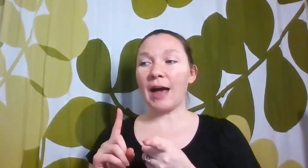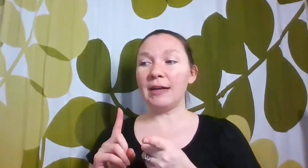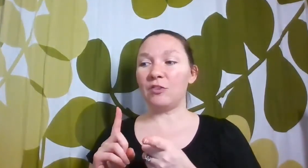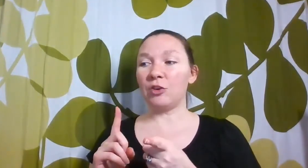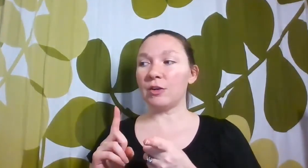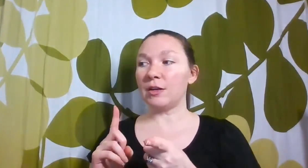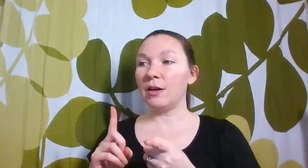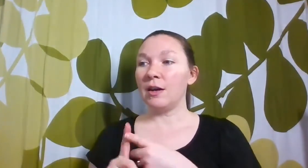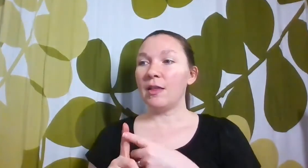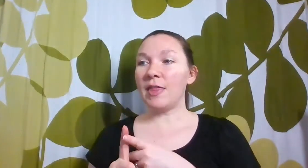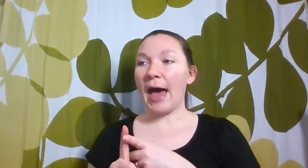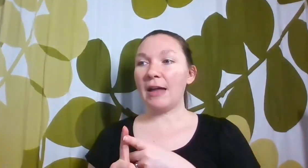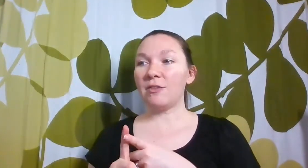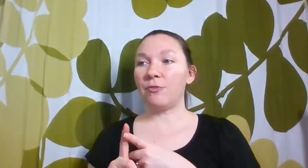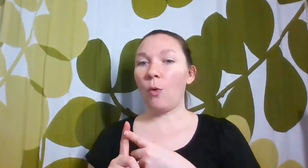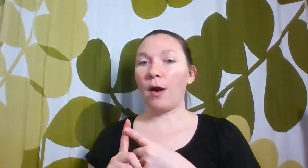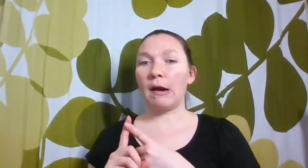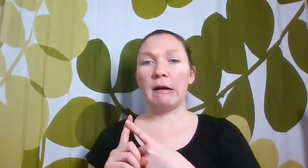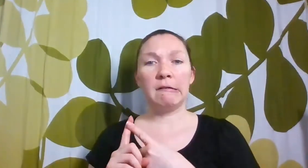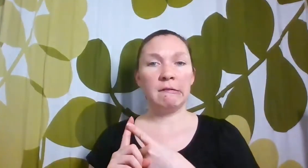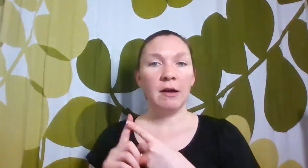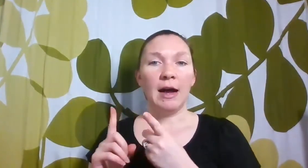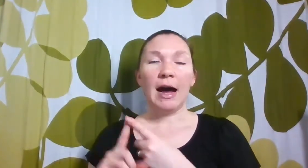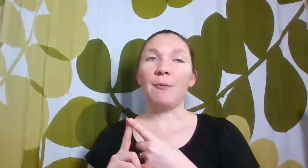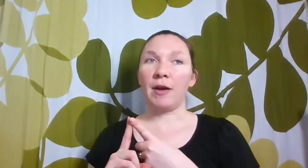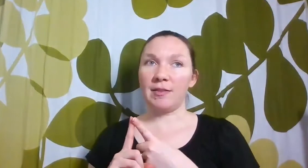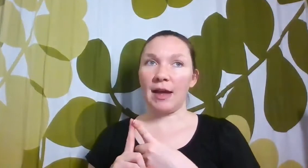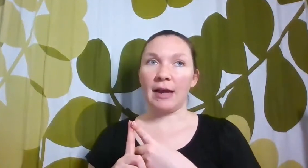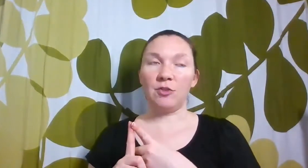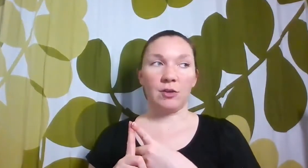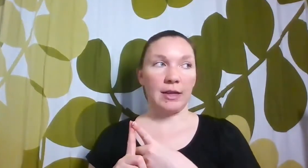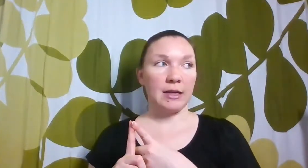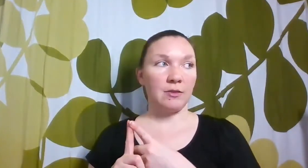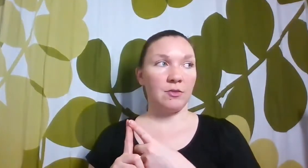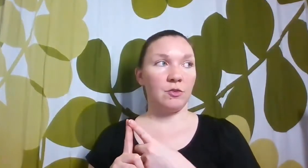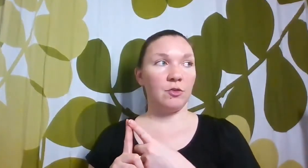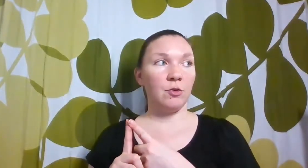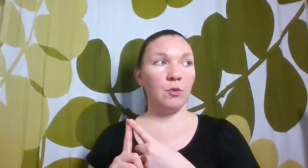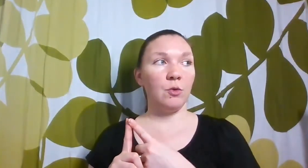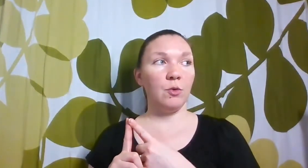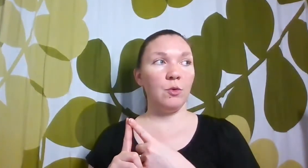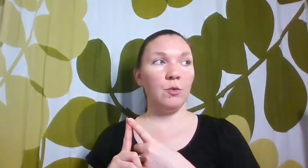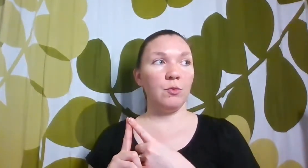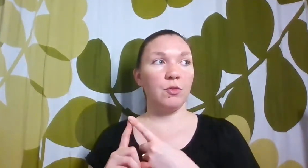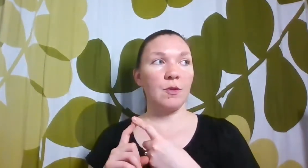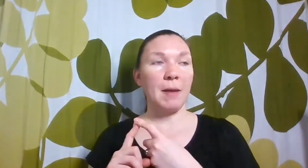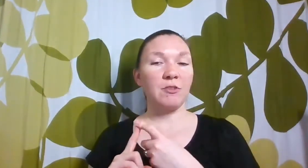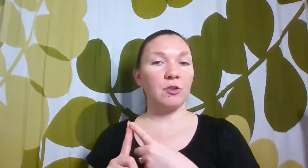I took that for, I want to say I took like two semesters